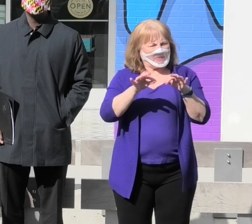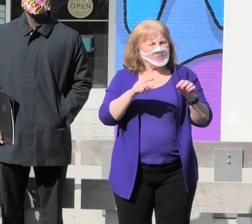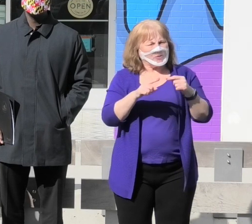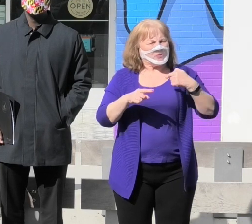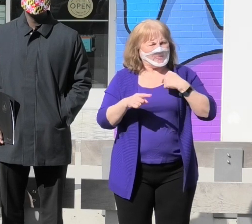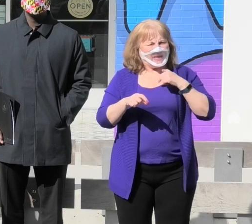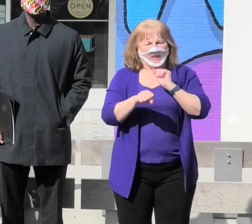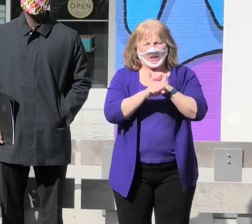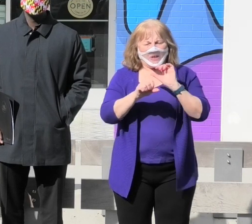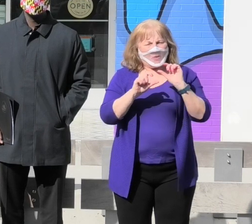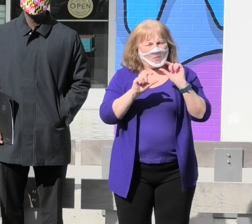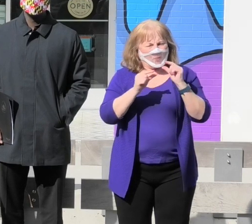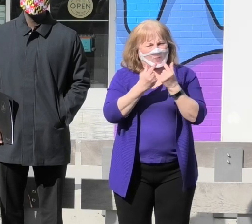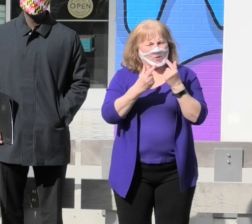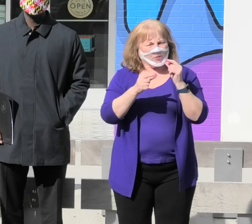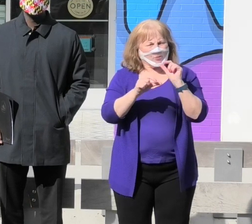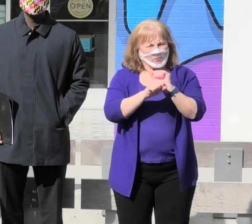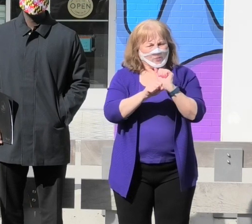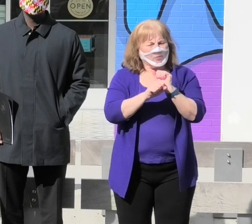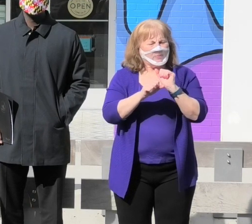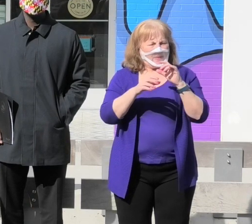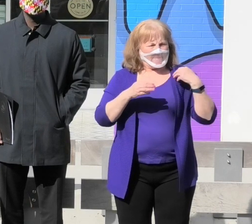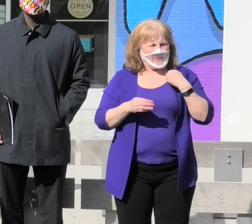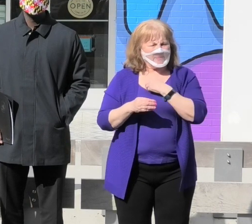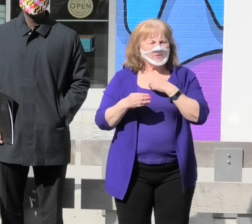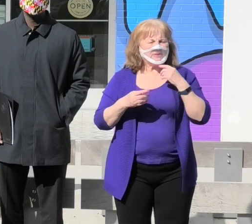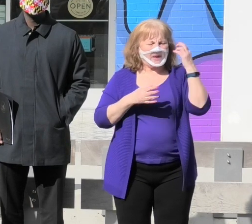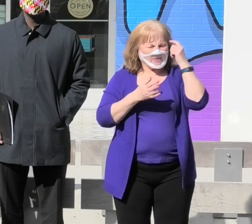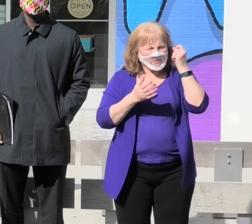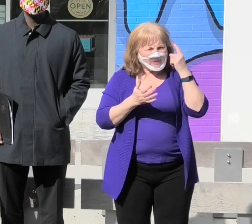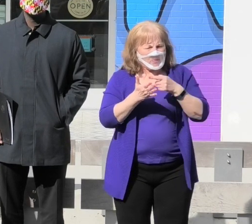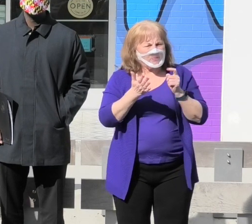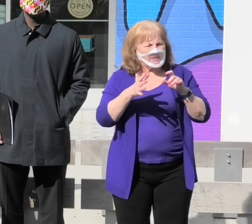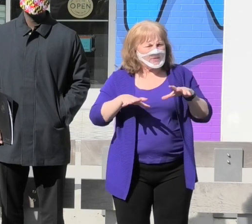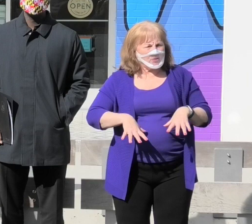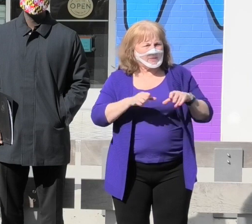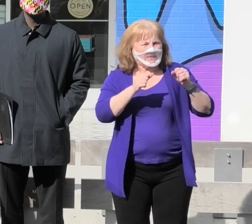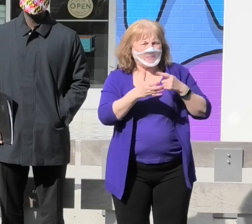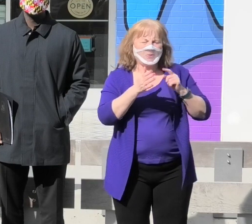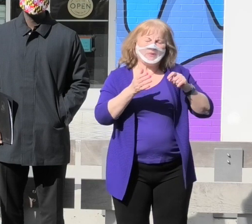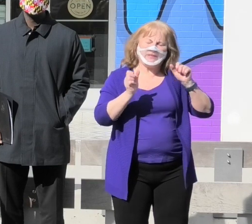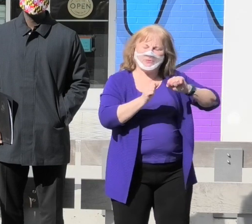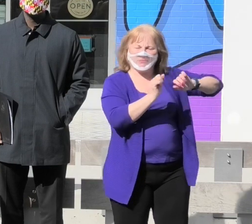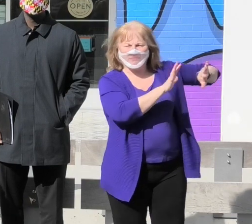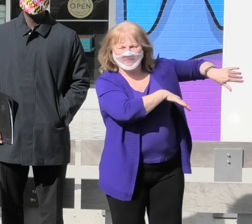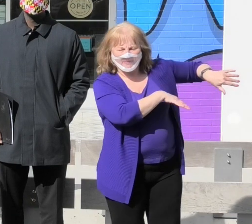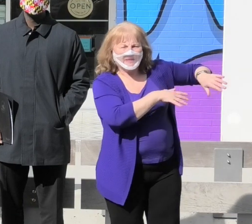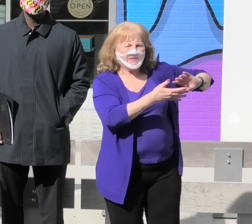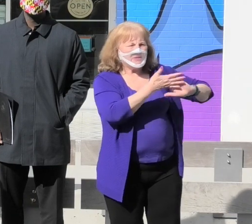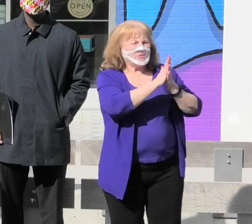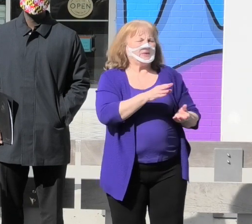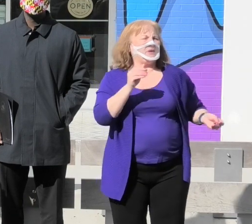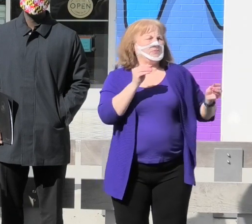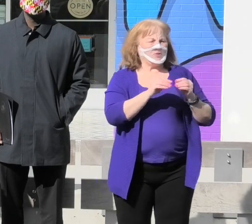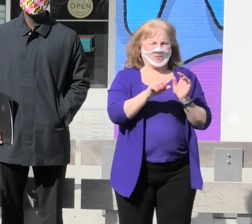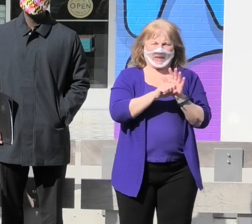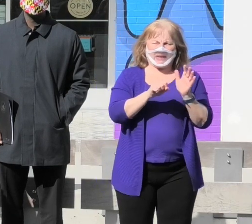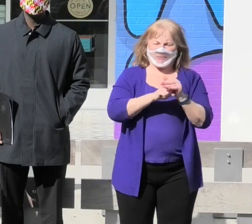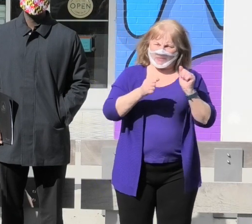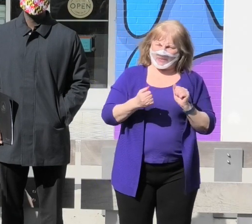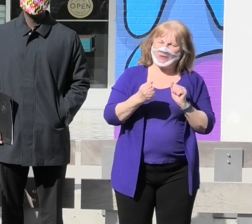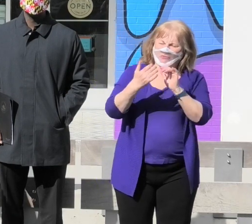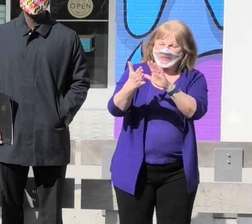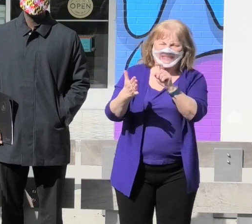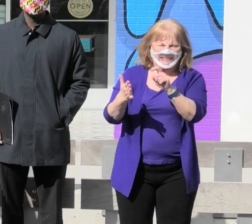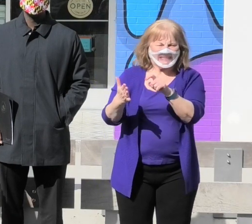that our work group members recommend both what we need to adopt and what we need to leave behind to be more adequately addressed